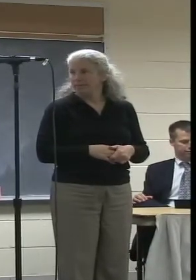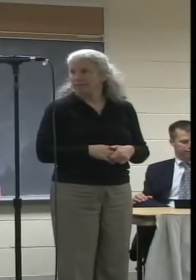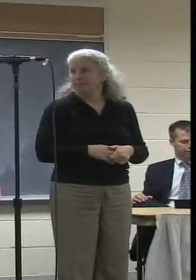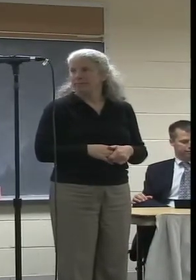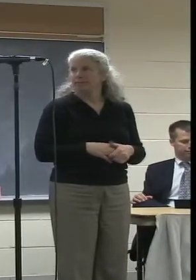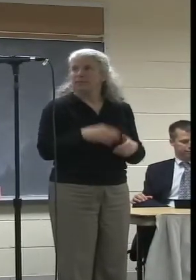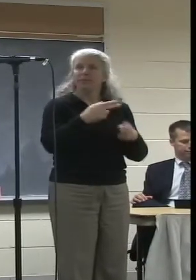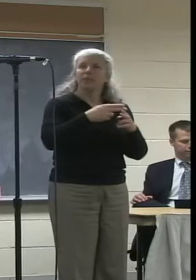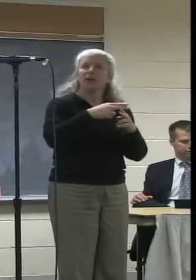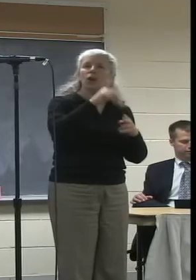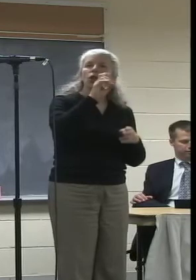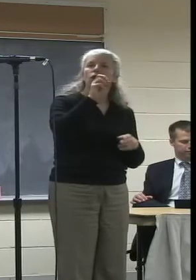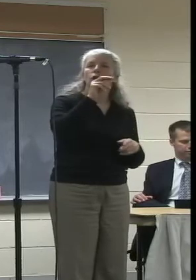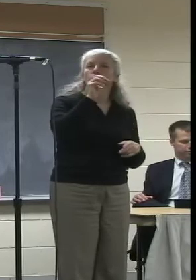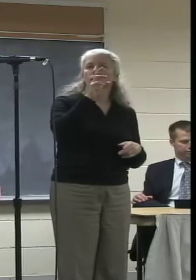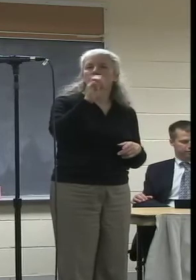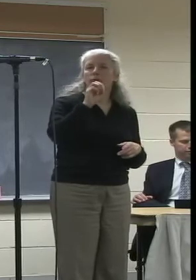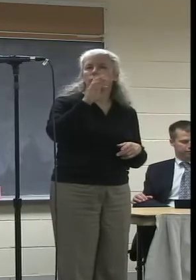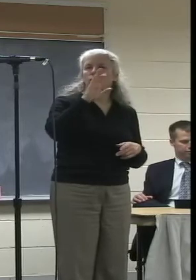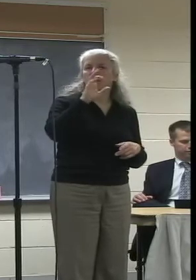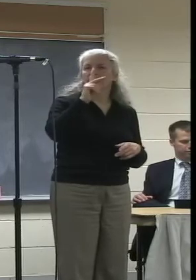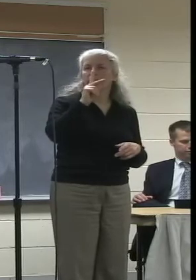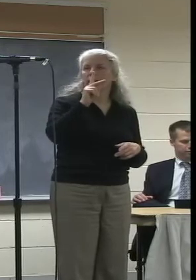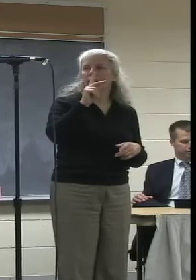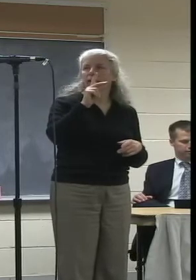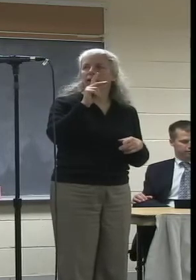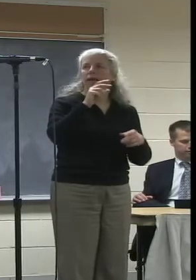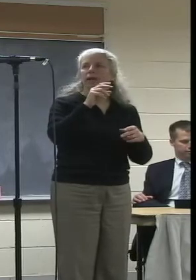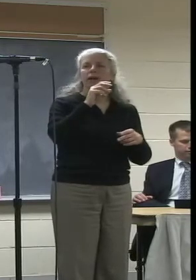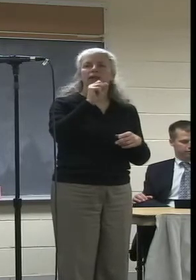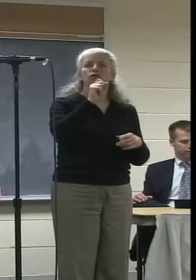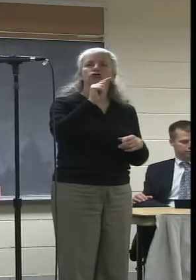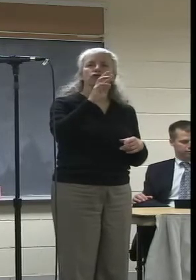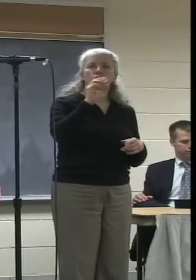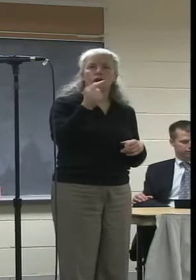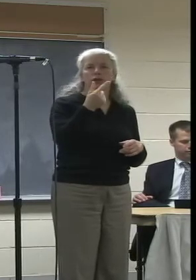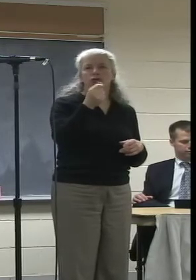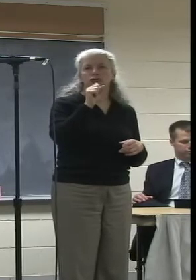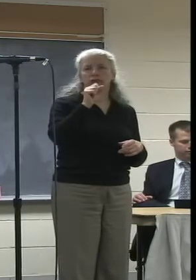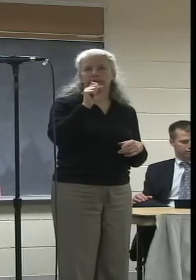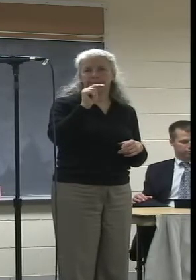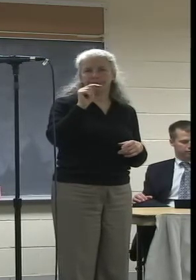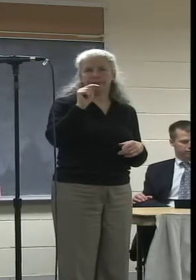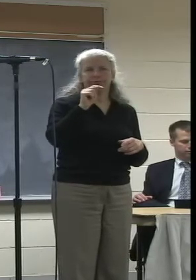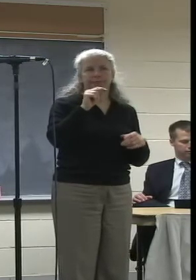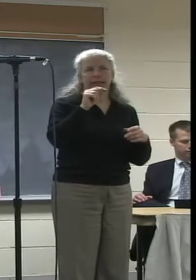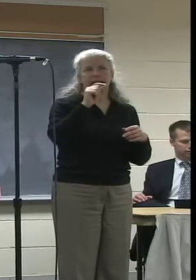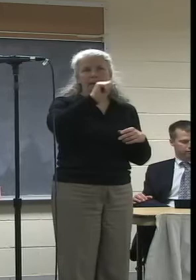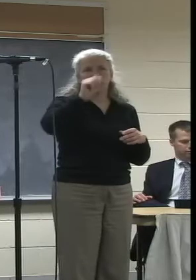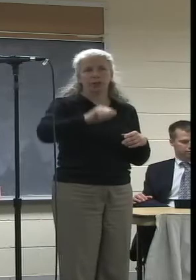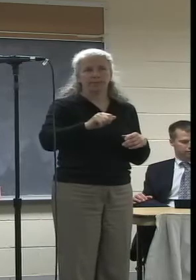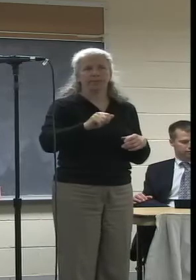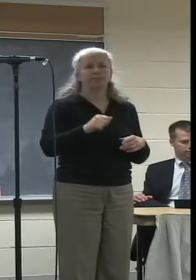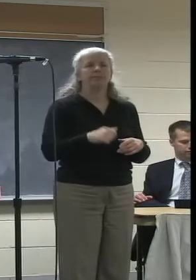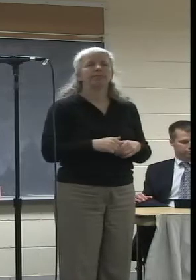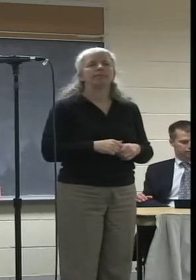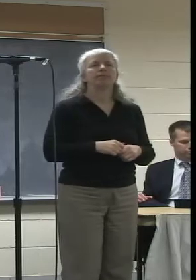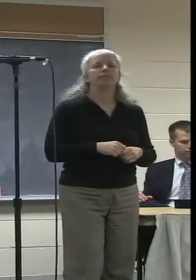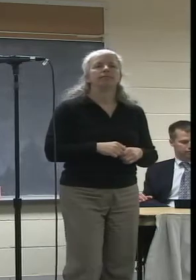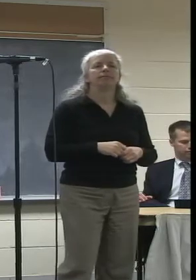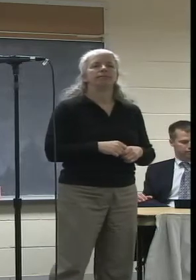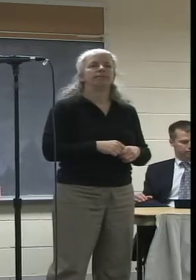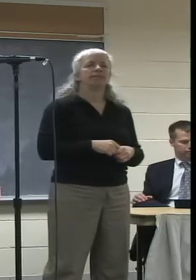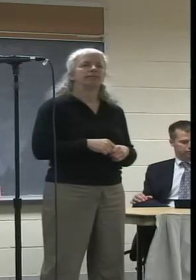Hi. My name is Lenore Brick and I live at 255 Strong Street in Amherst. I think a lot of us have